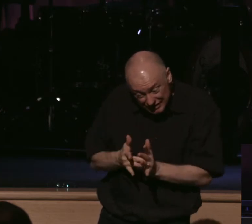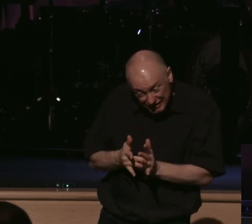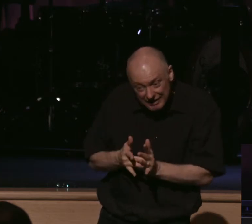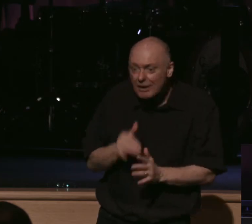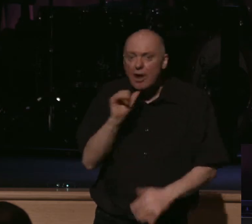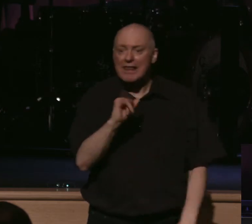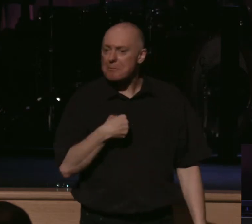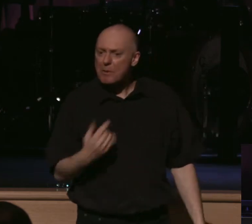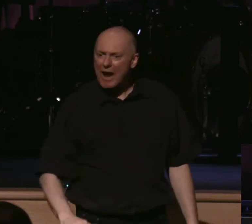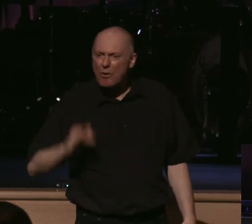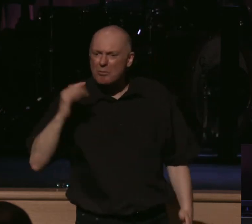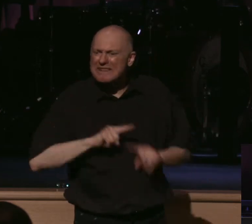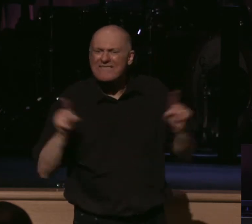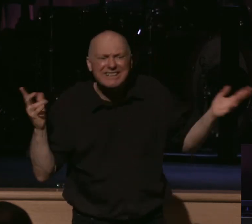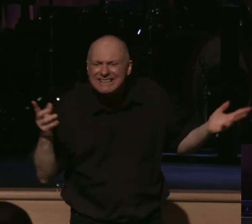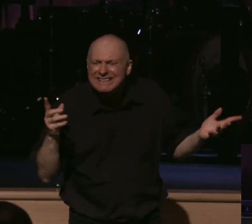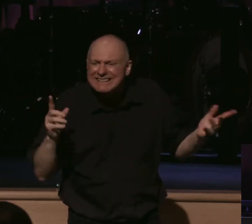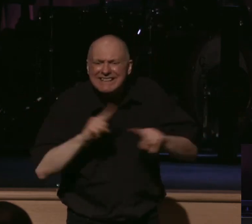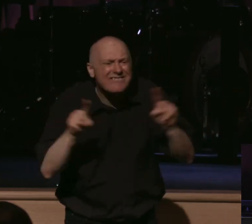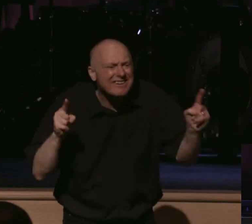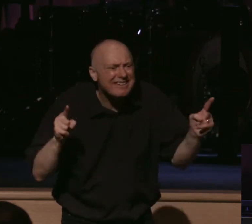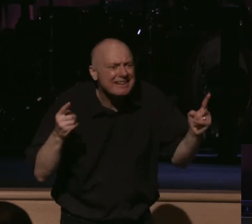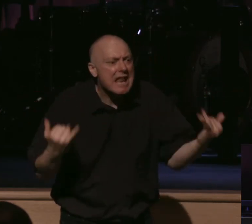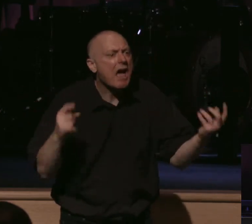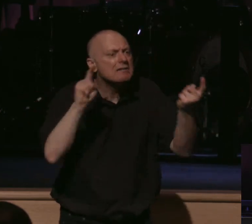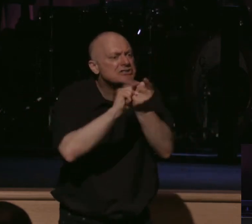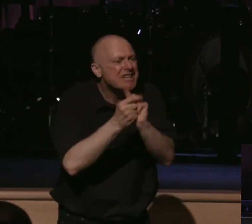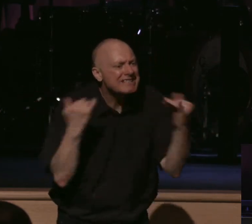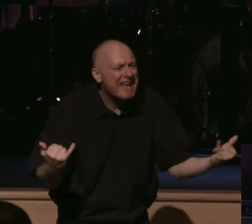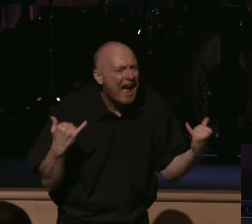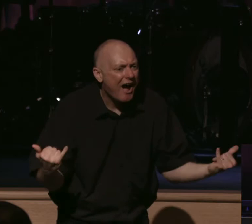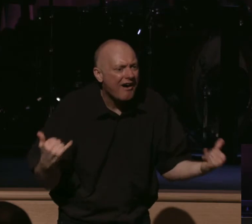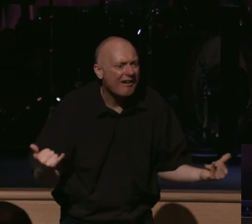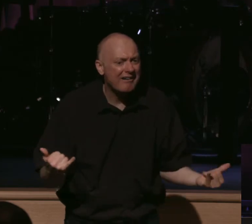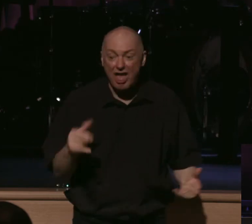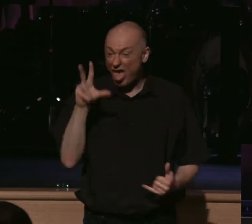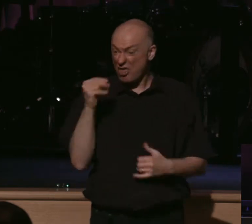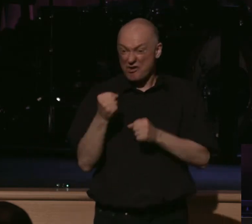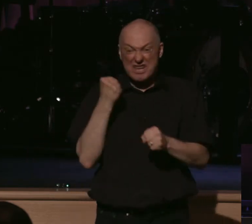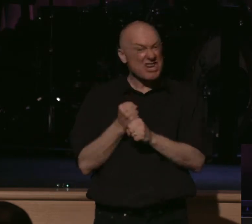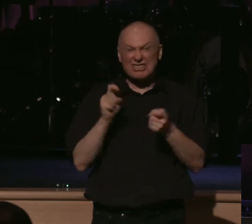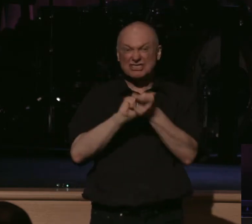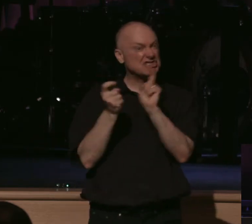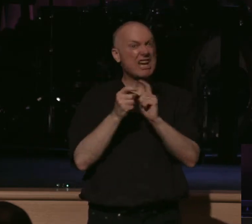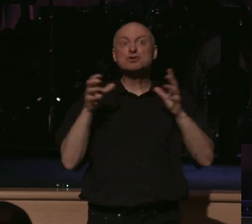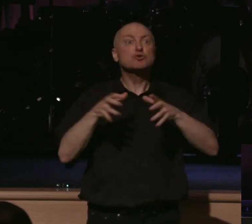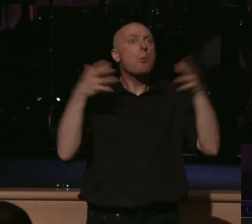when I was a kid. It's changed that much. In 30 years, it's just changed that much.